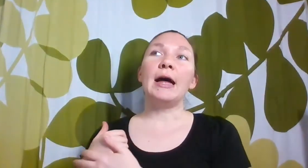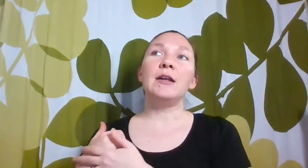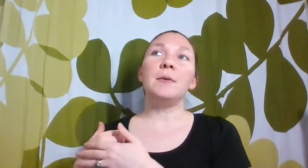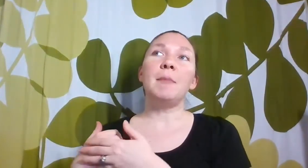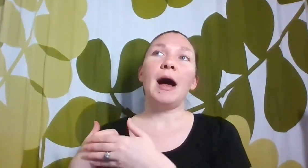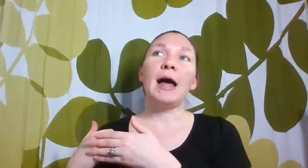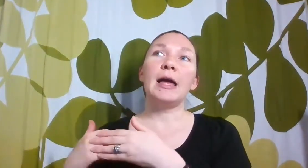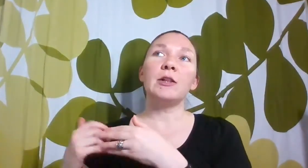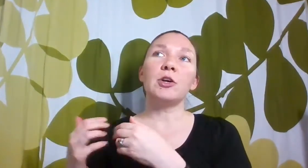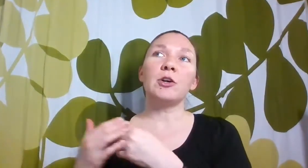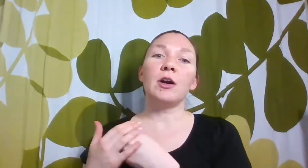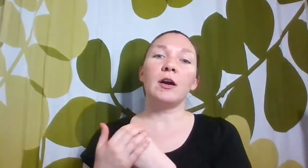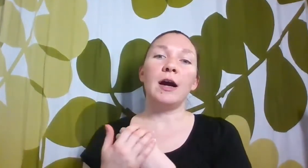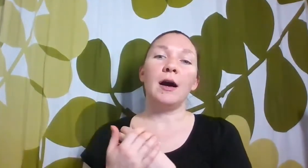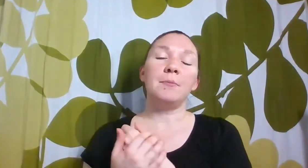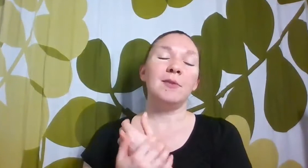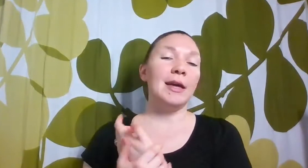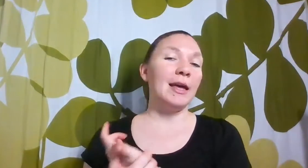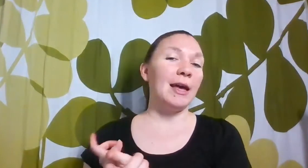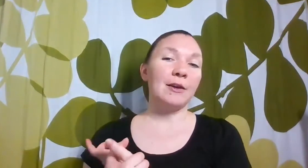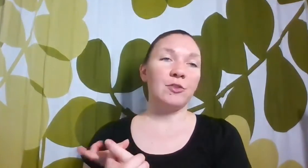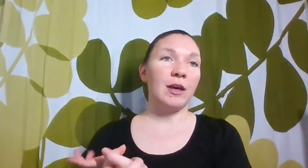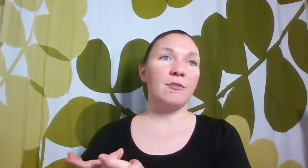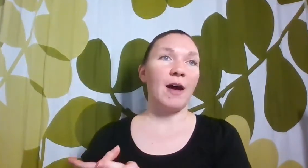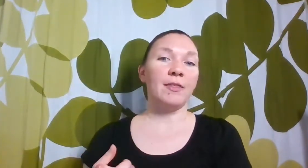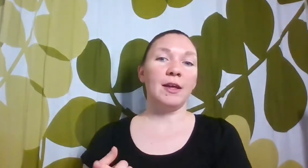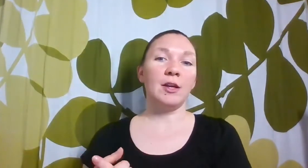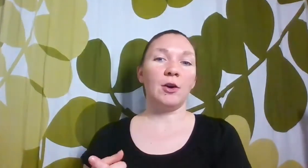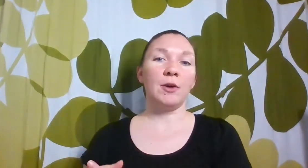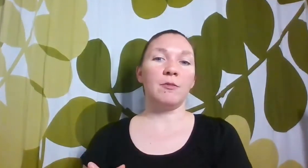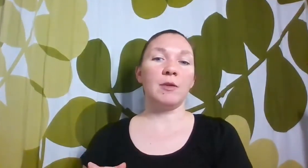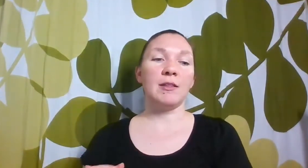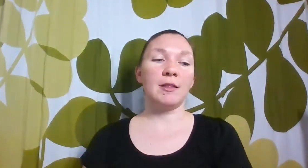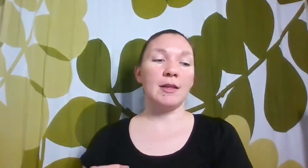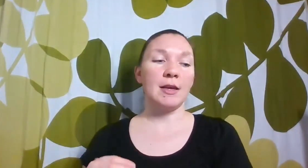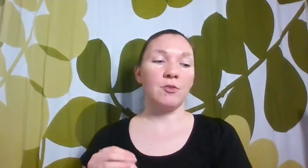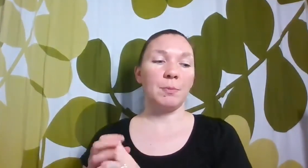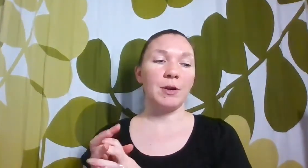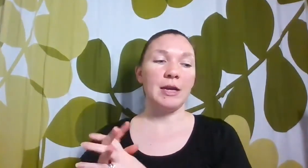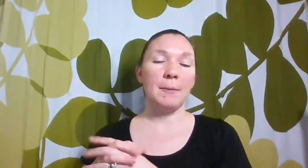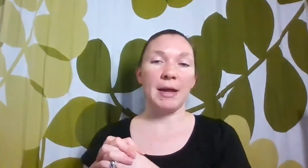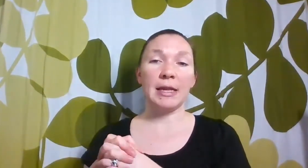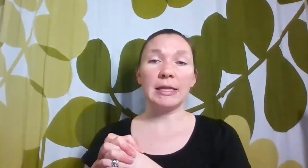my learner actually has found that, you know, he can do it pretty independently